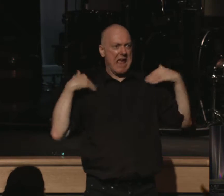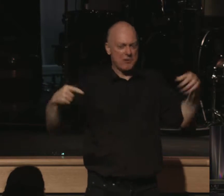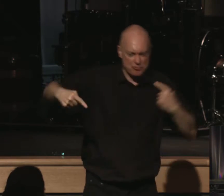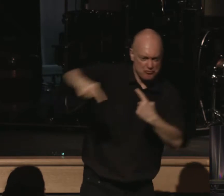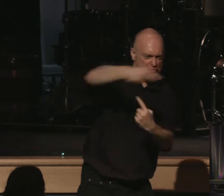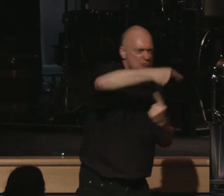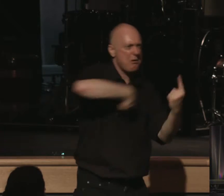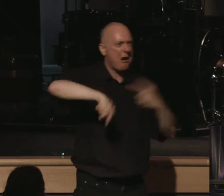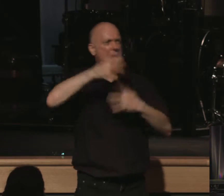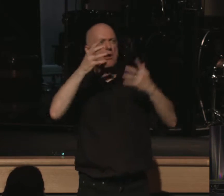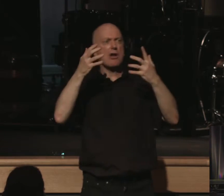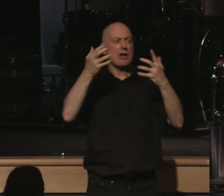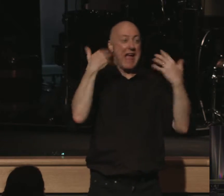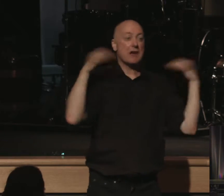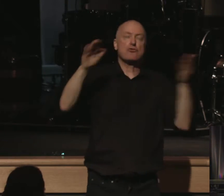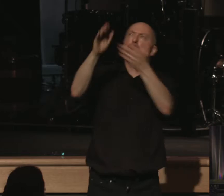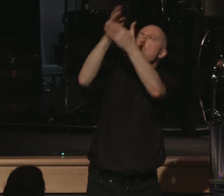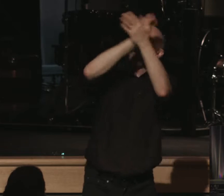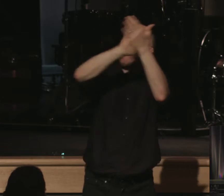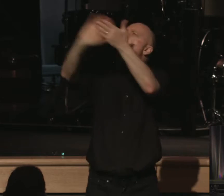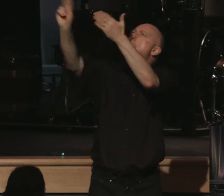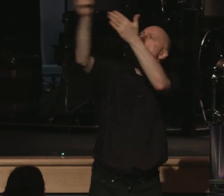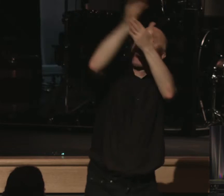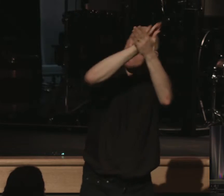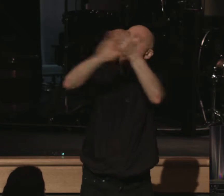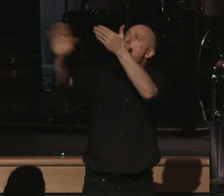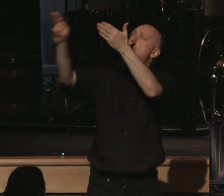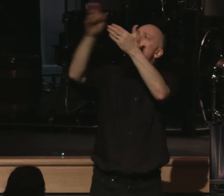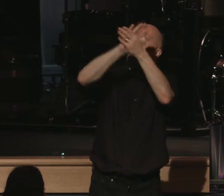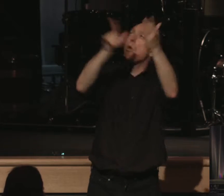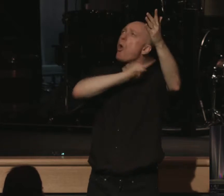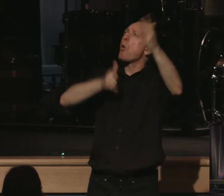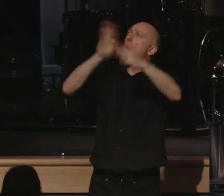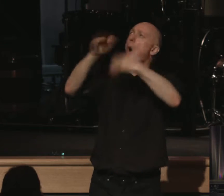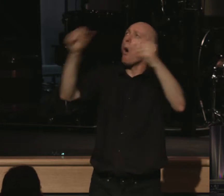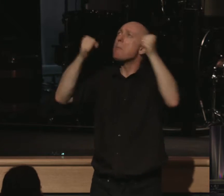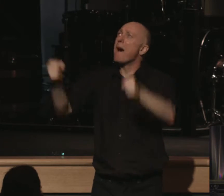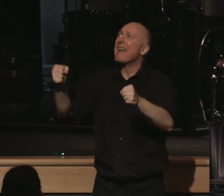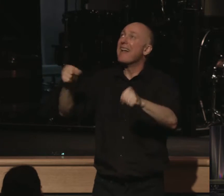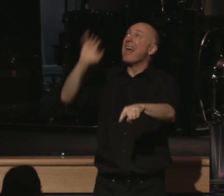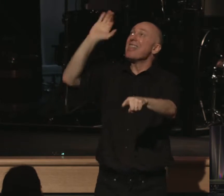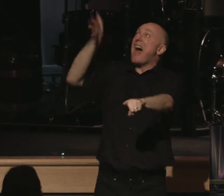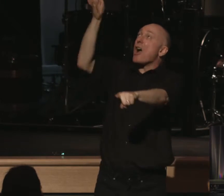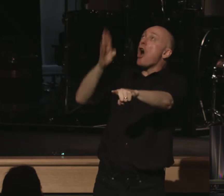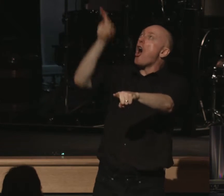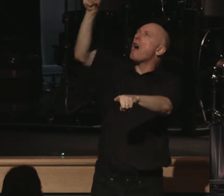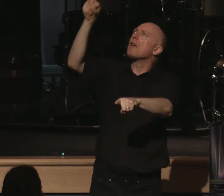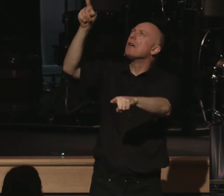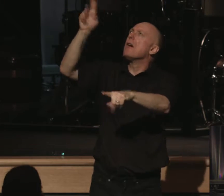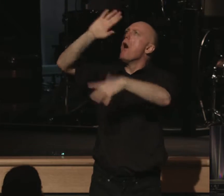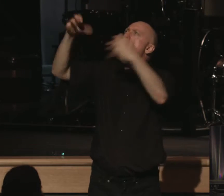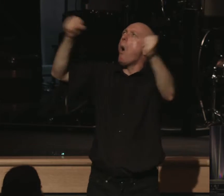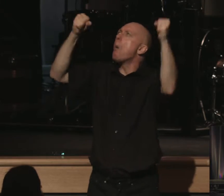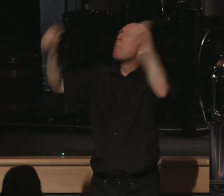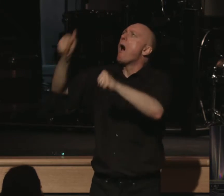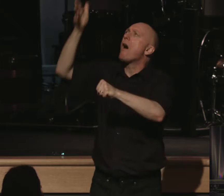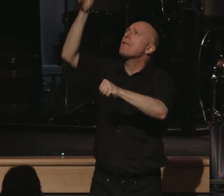and endlessly cry, holy, holy, holy is the Lord God Almighty. This God, this omnipotent, matchless,